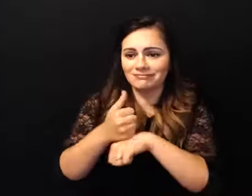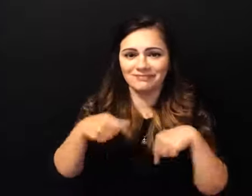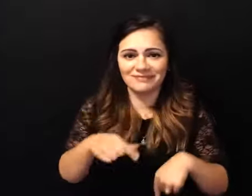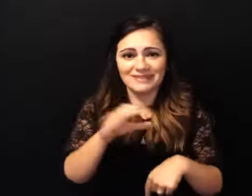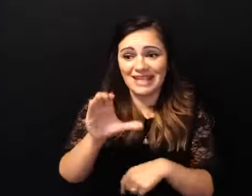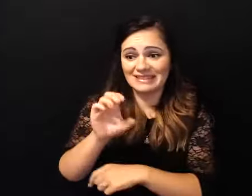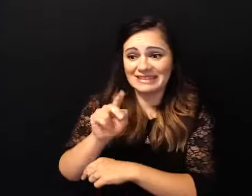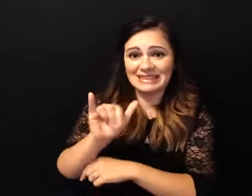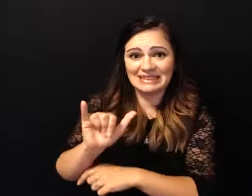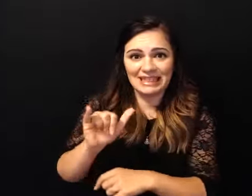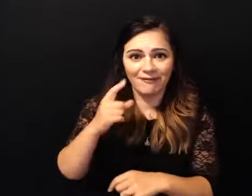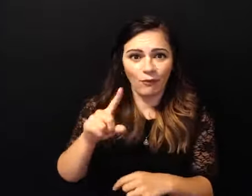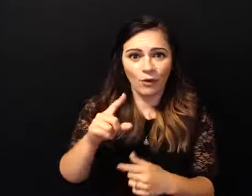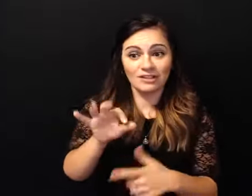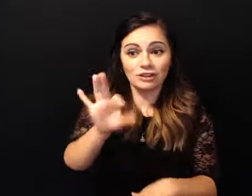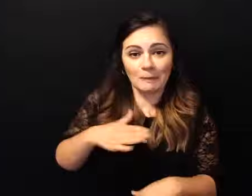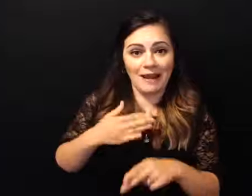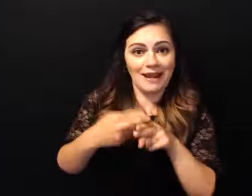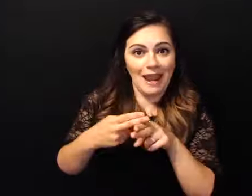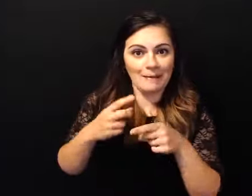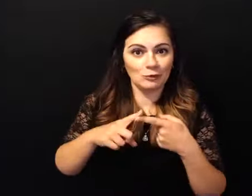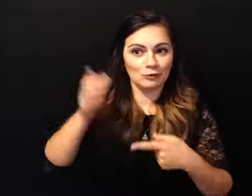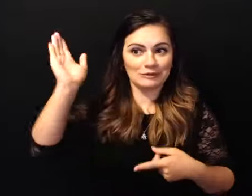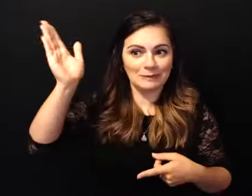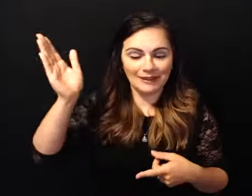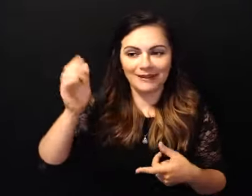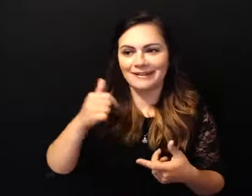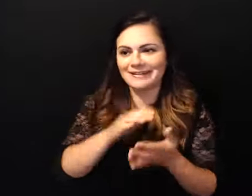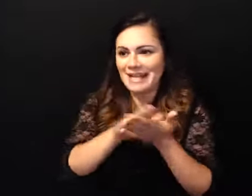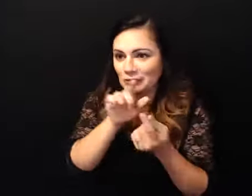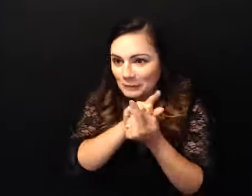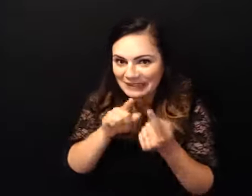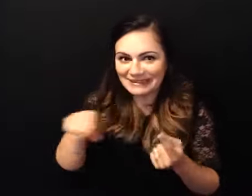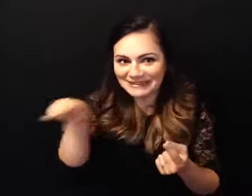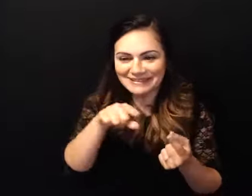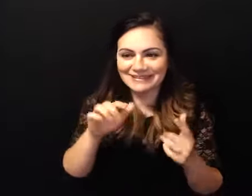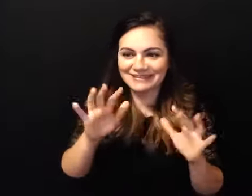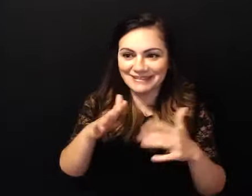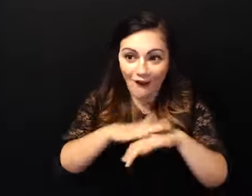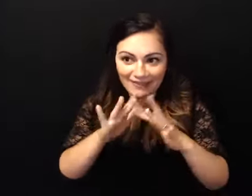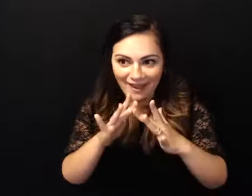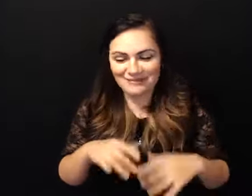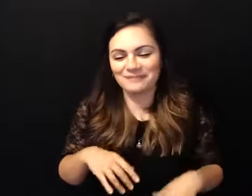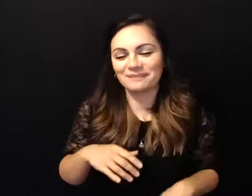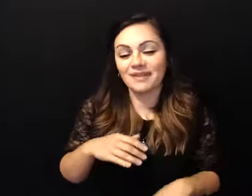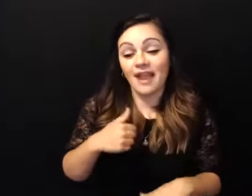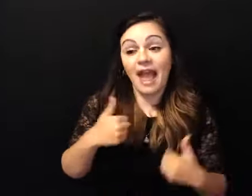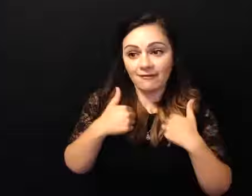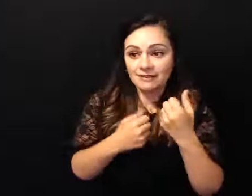and um nice to meet everybody virtually online um i have a sponsor and she has a sponsor and i sponsor